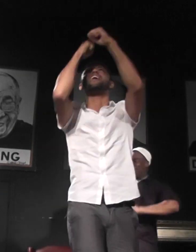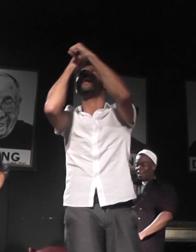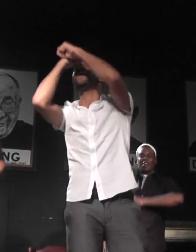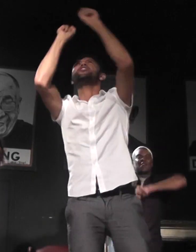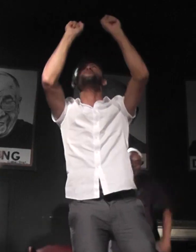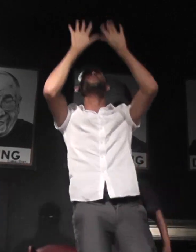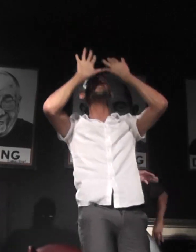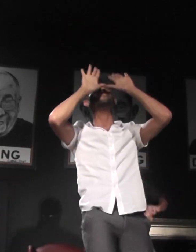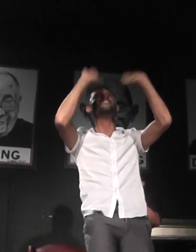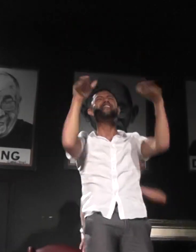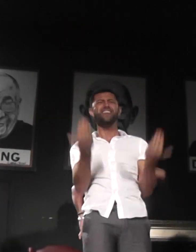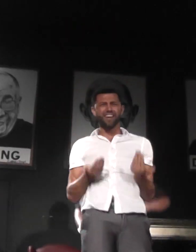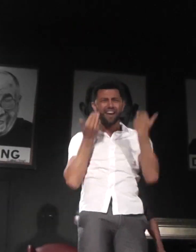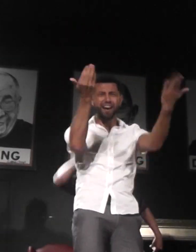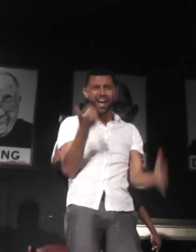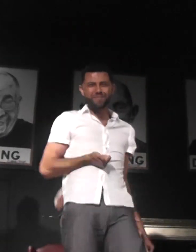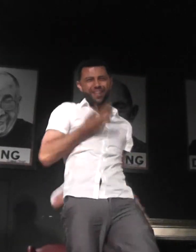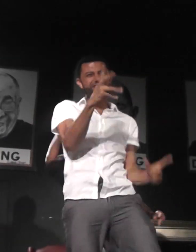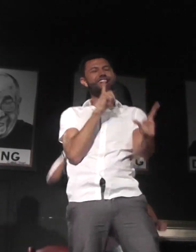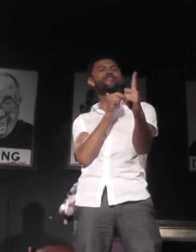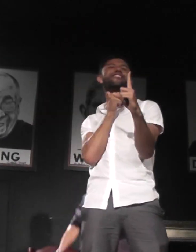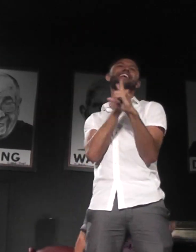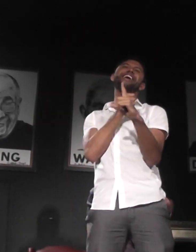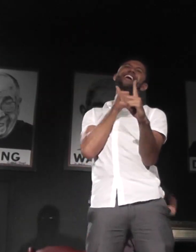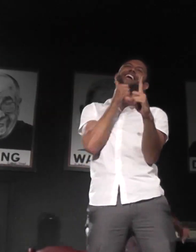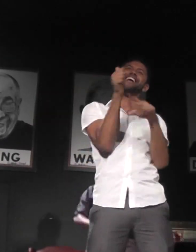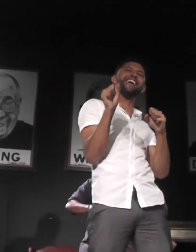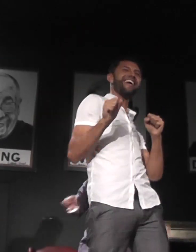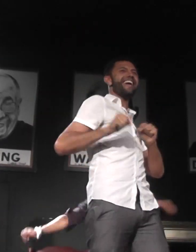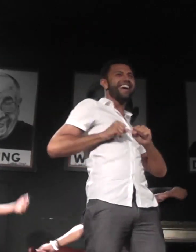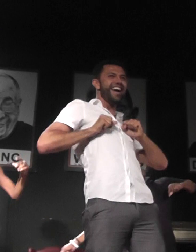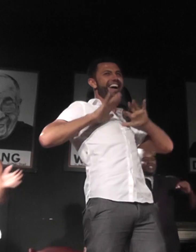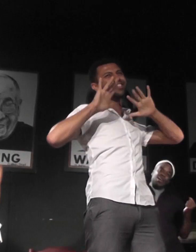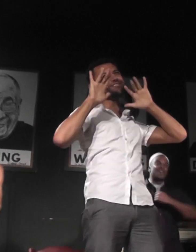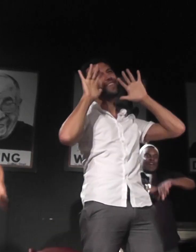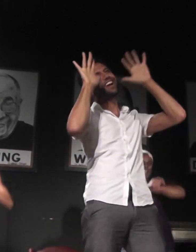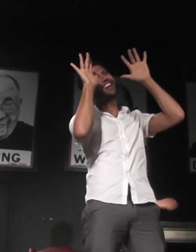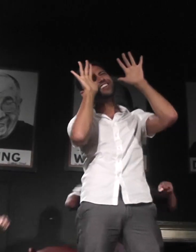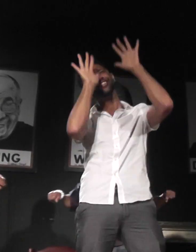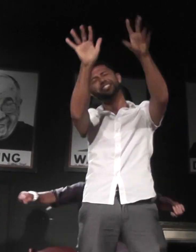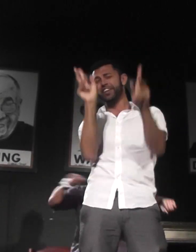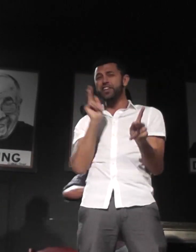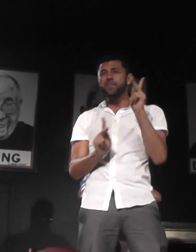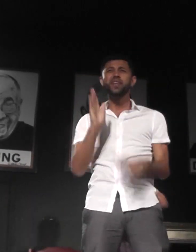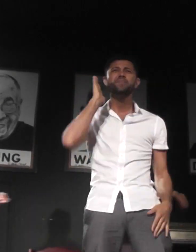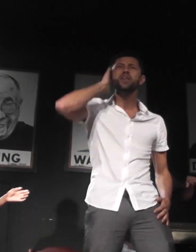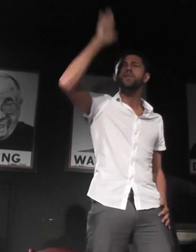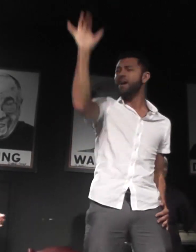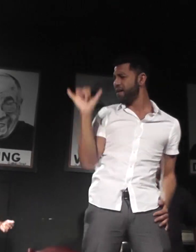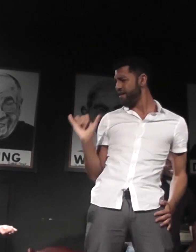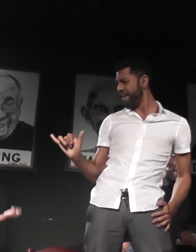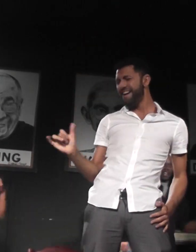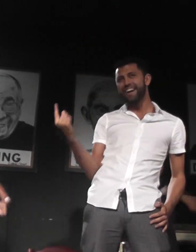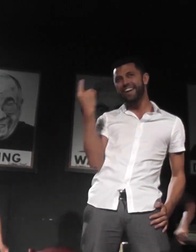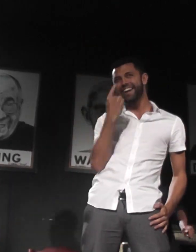you are I'm gonna let you kill me first Make a girl out of